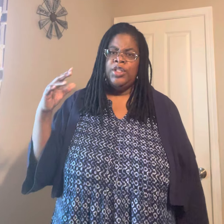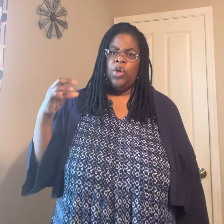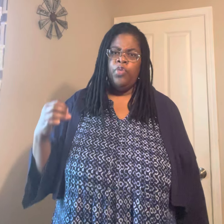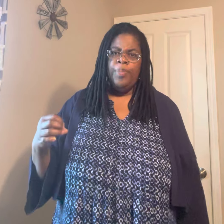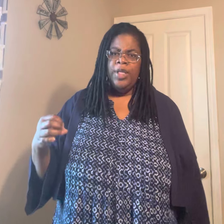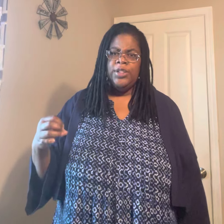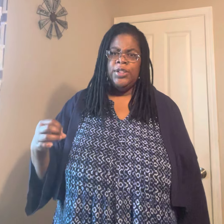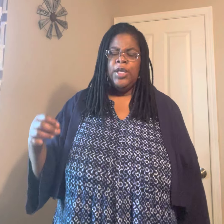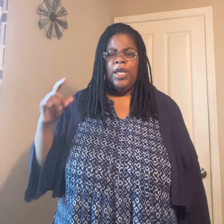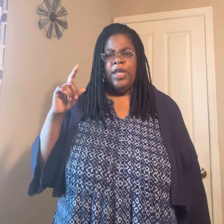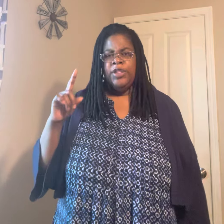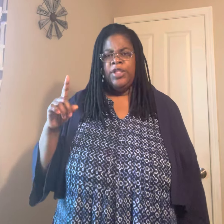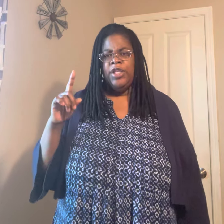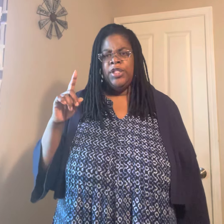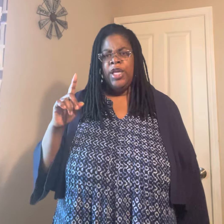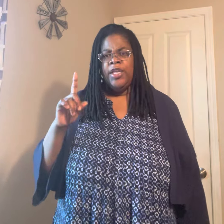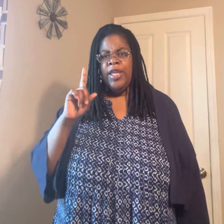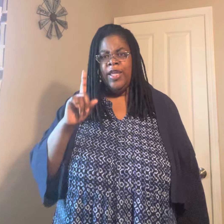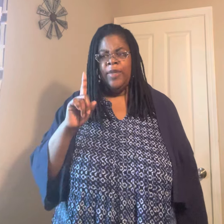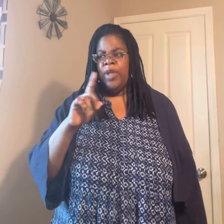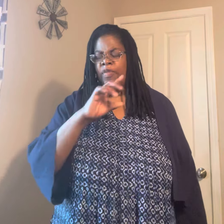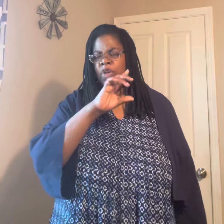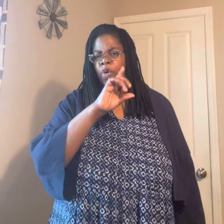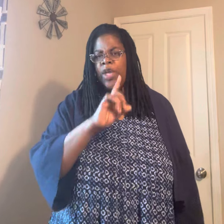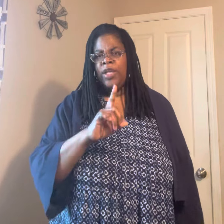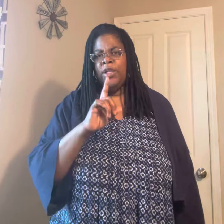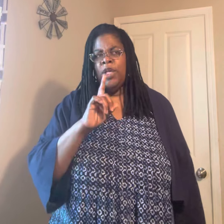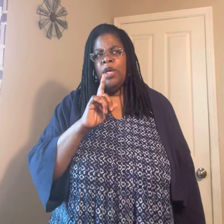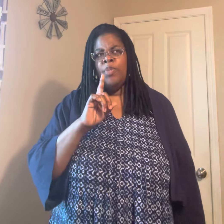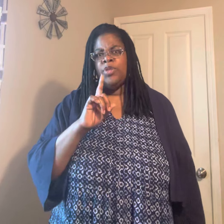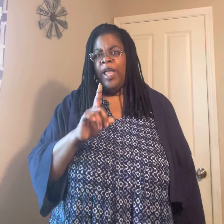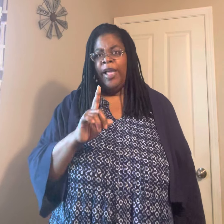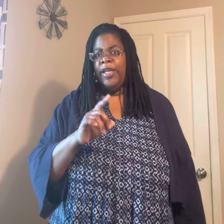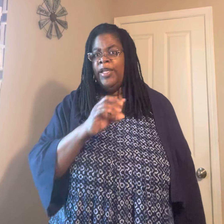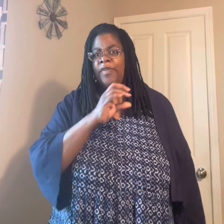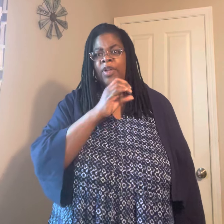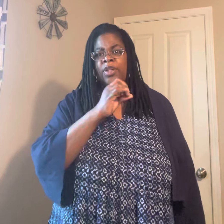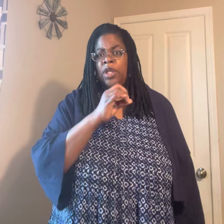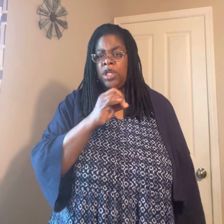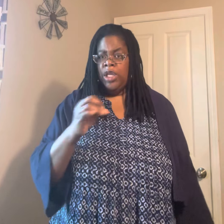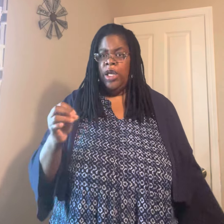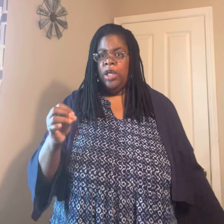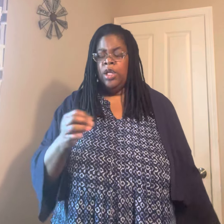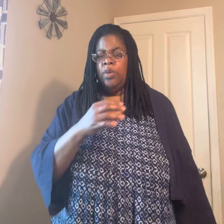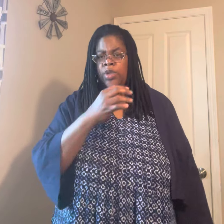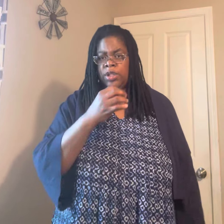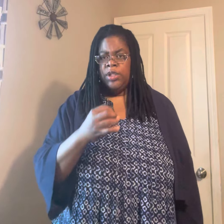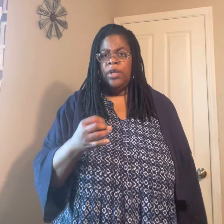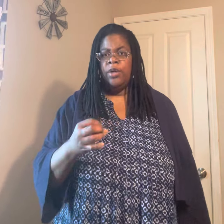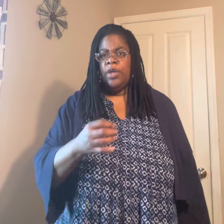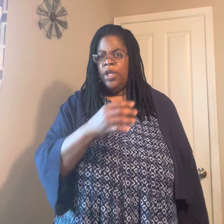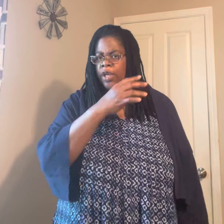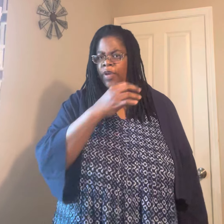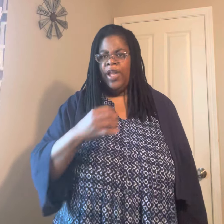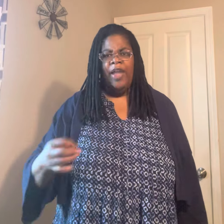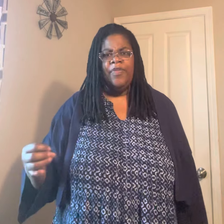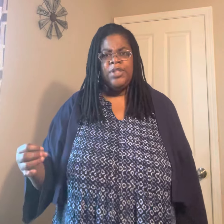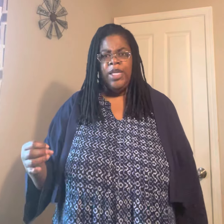He showed repentance. And Jesus, and he, even though he, most likely he lived, he did, he was a sinner. He lived a life of sin.